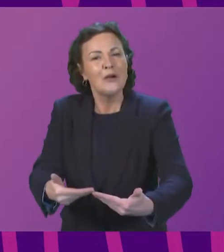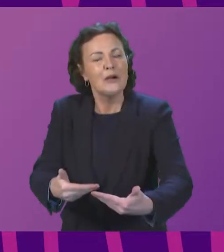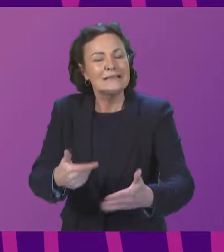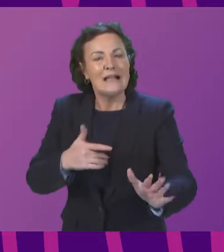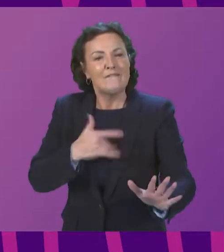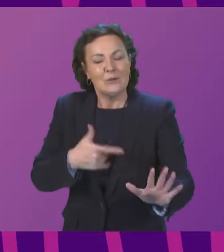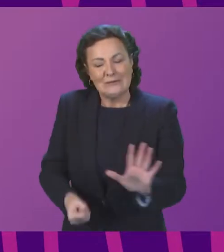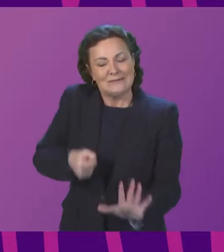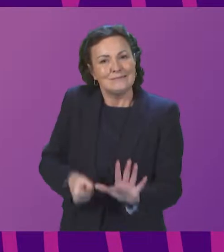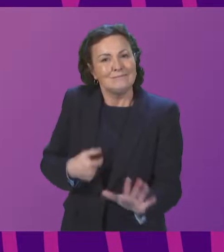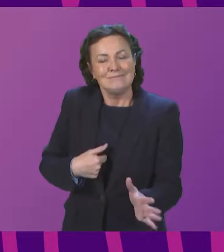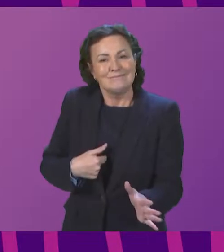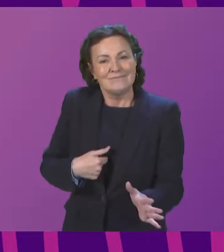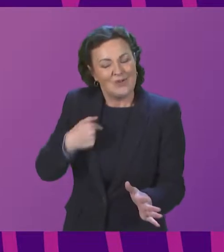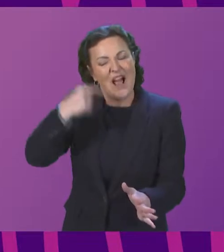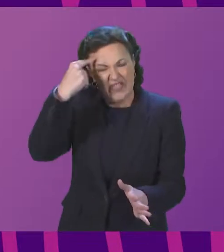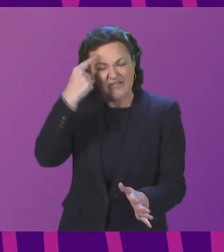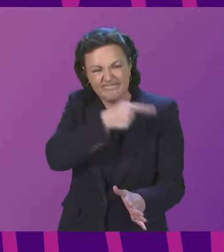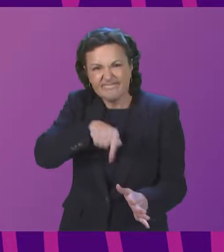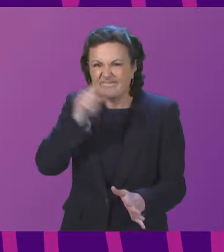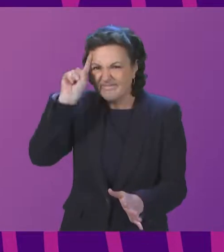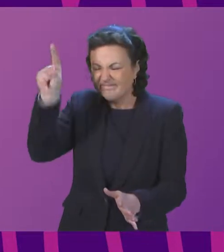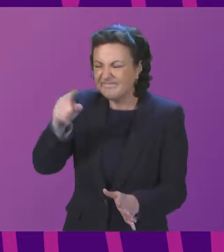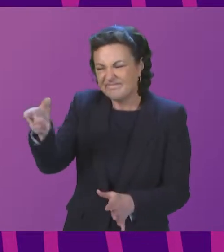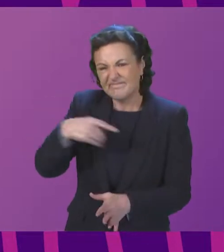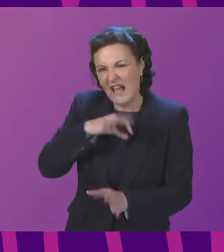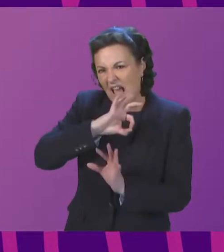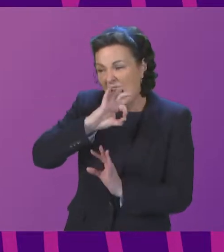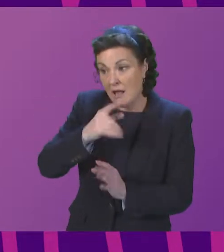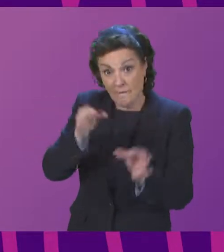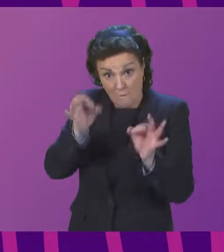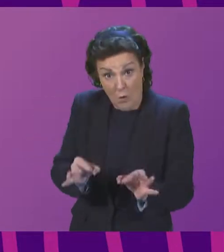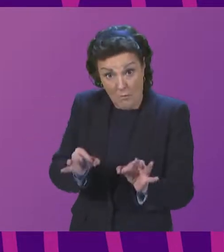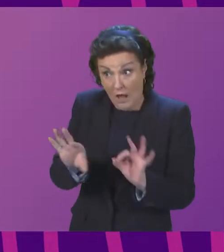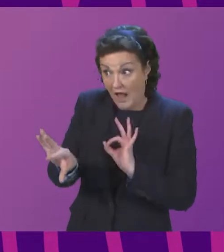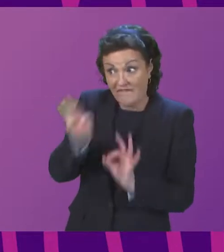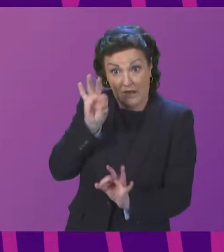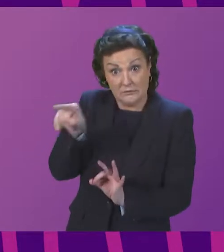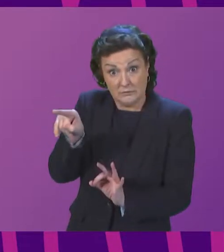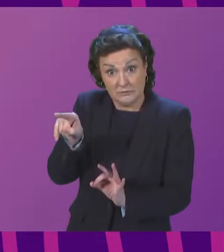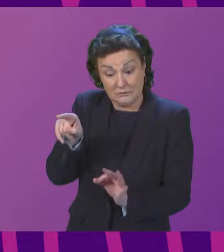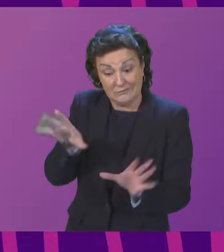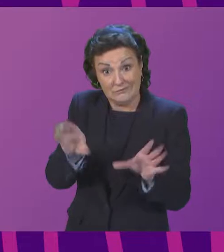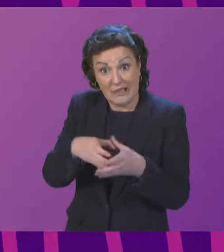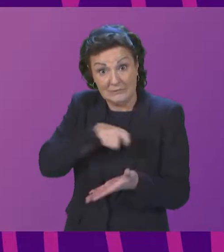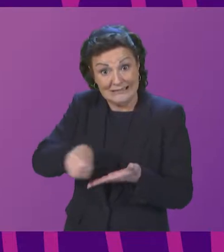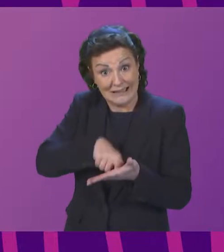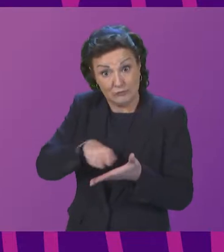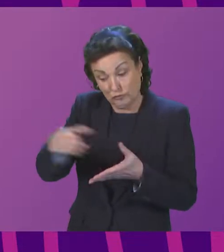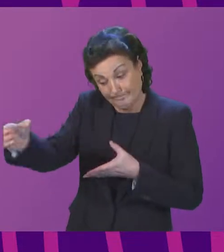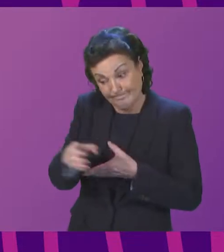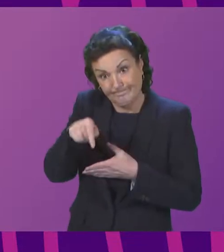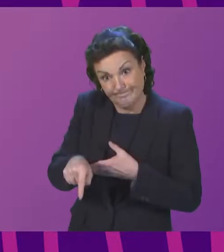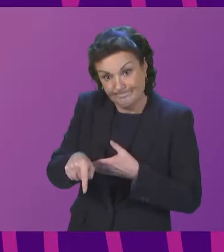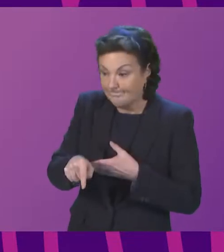I would very much welcome I think that the suggestion that we have the cabinet secretary here. I'm happy to concurrence in these other suggestions